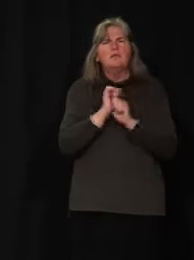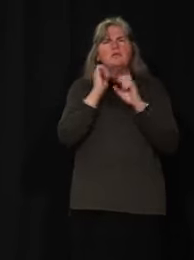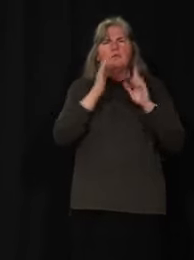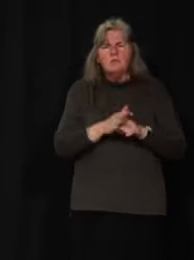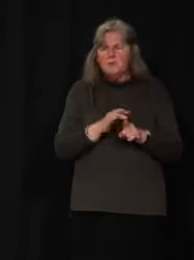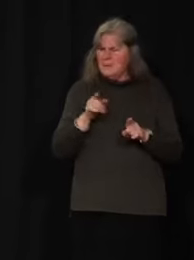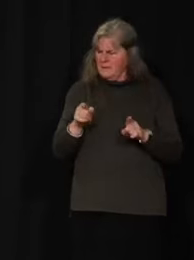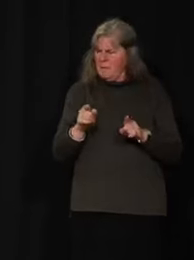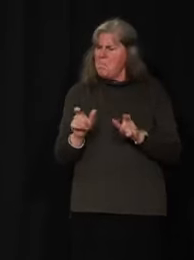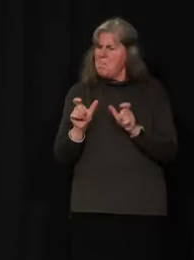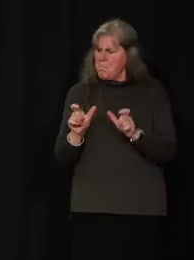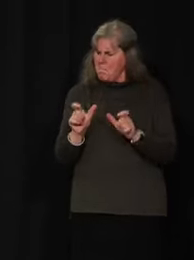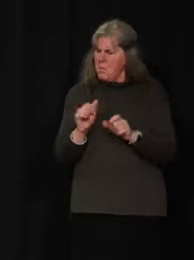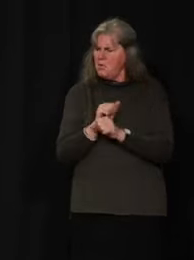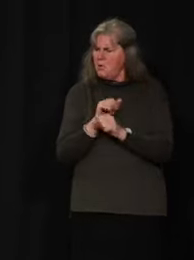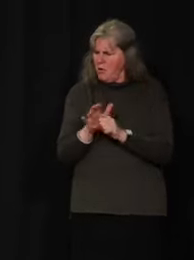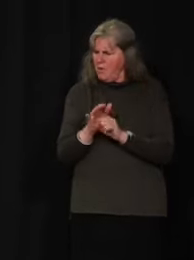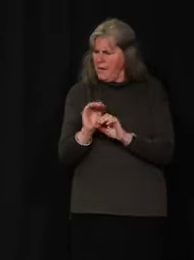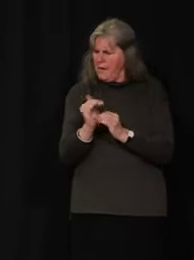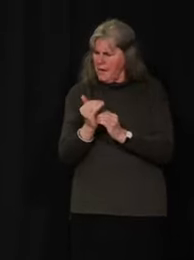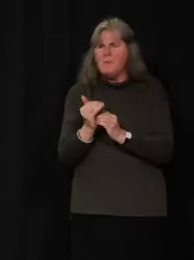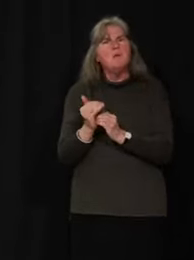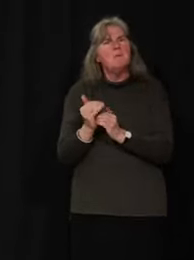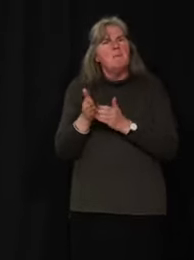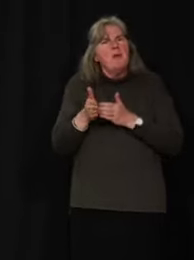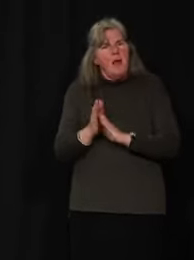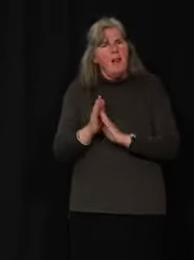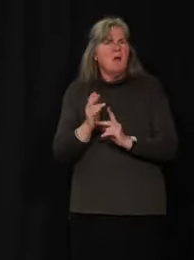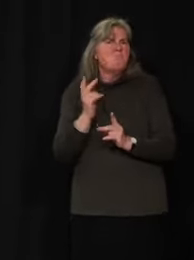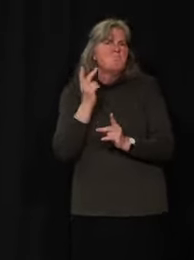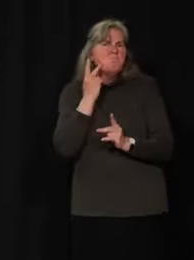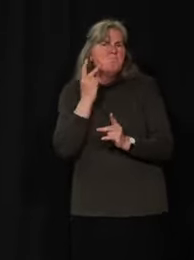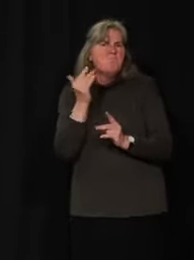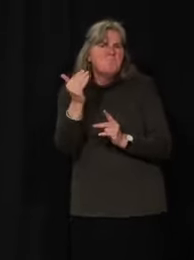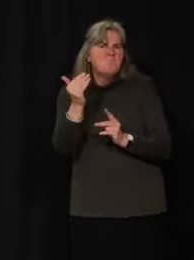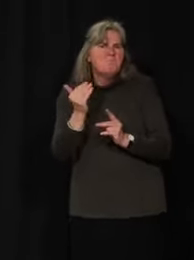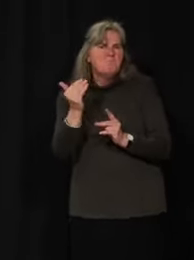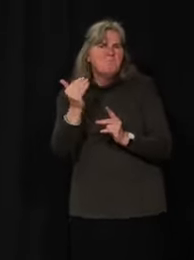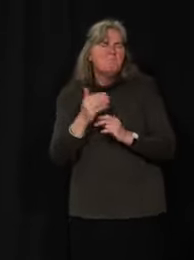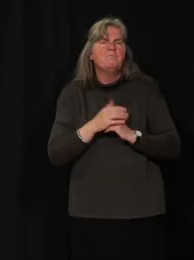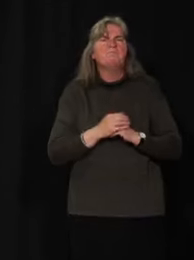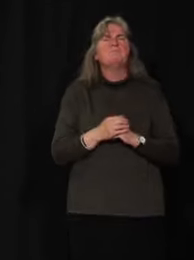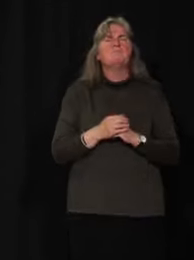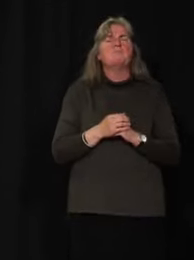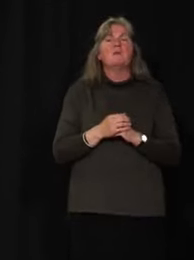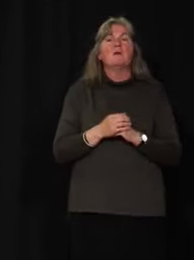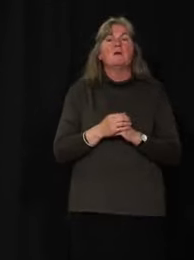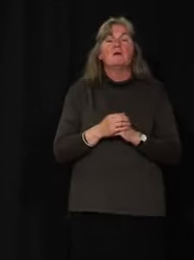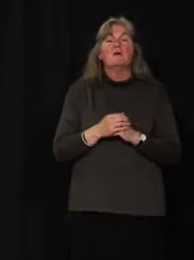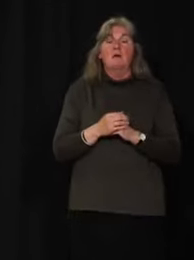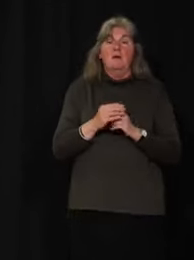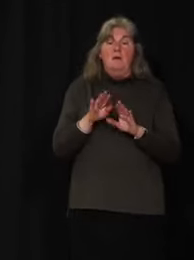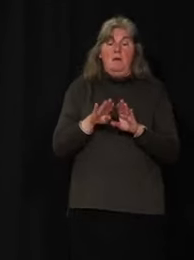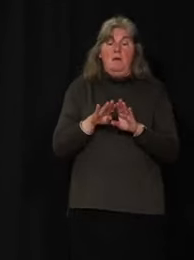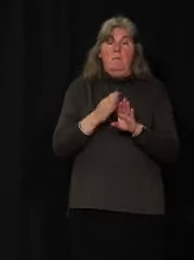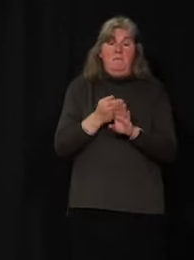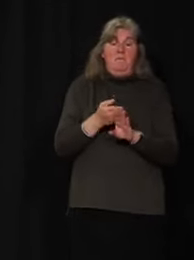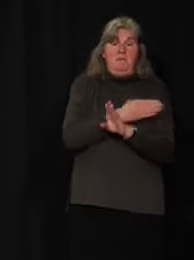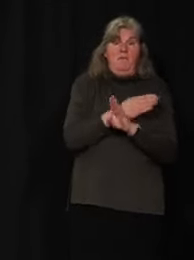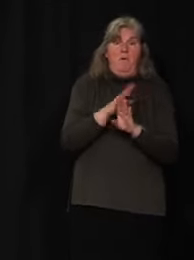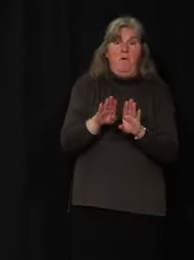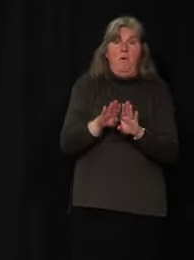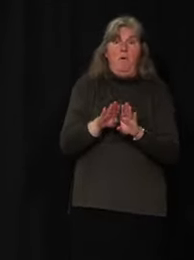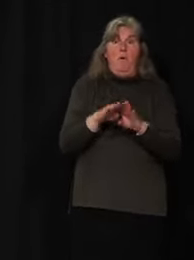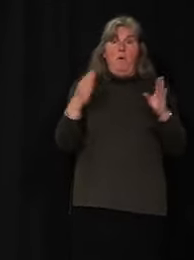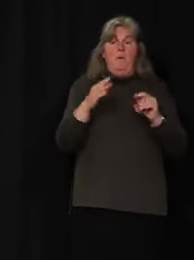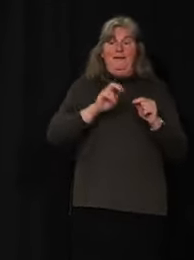the virus is contained and spread is minimal. Now prior to lifting these travel restrictions, we will